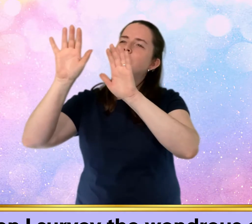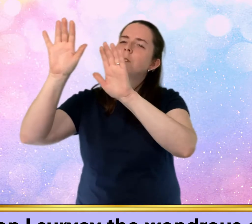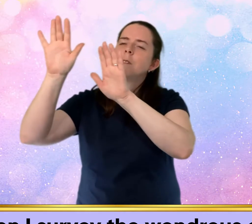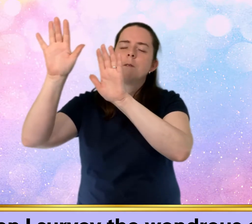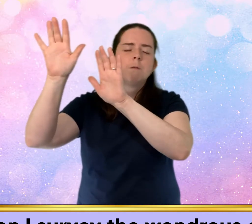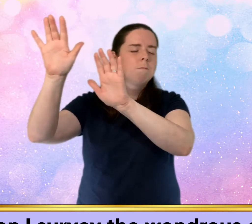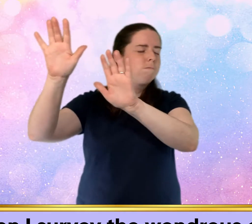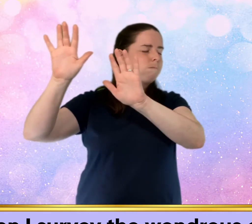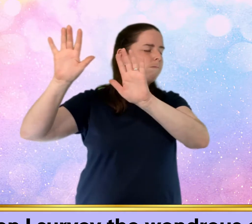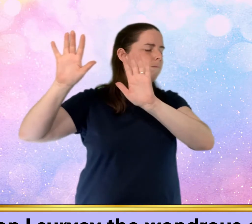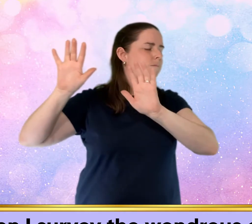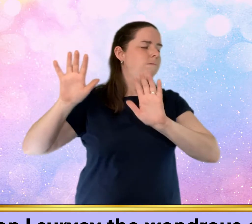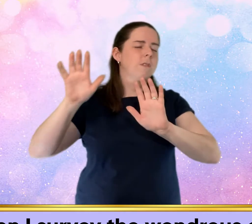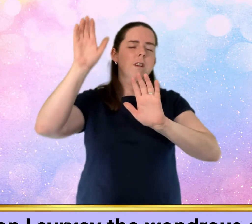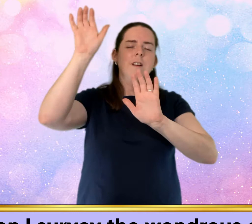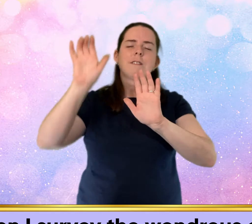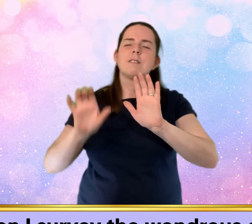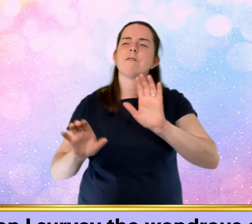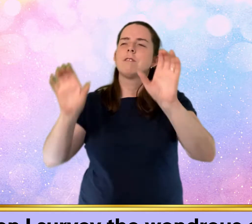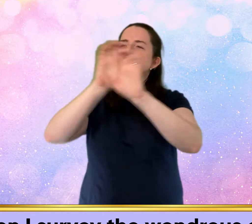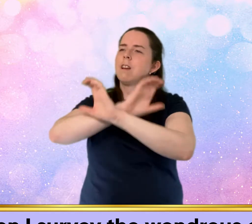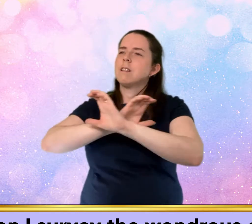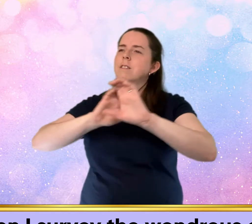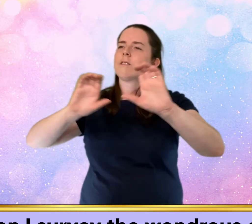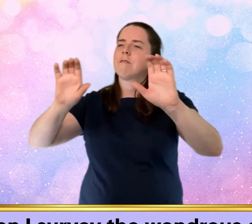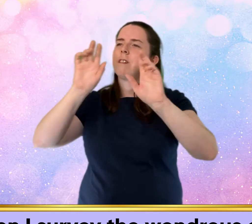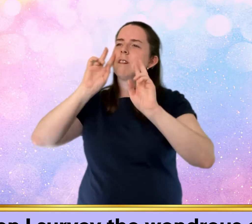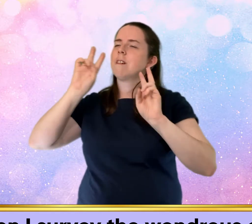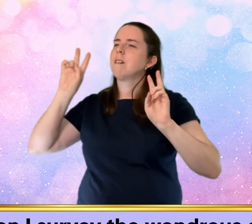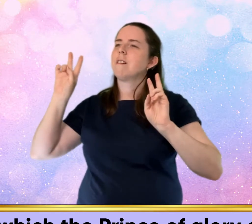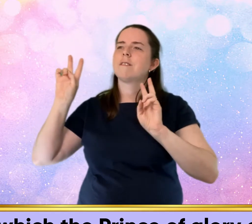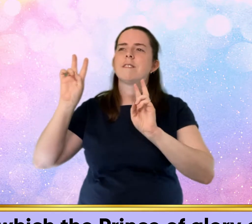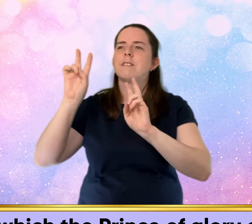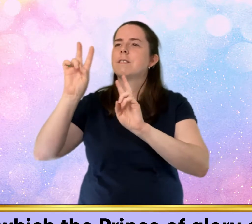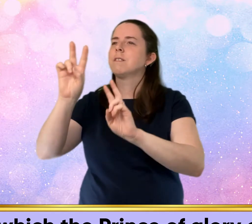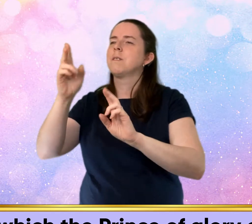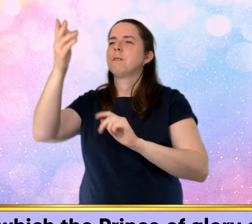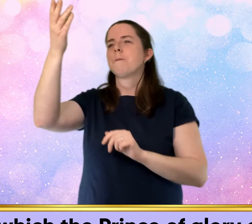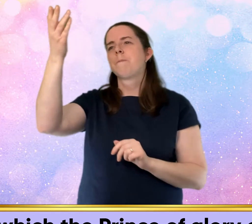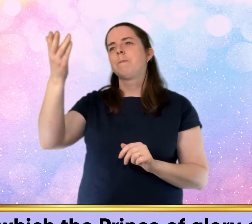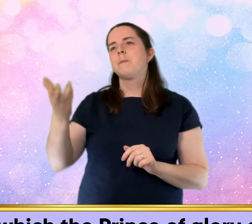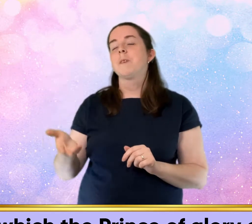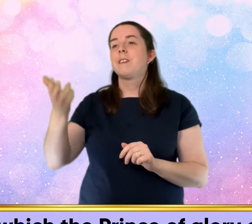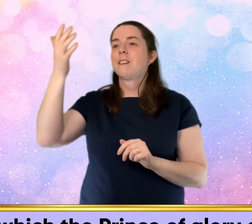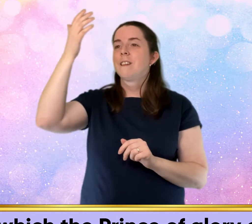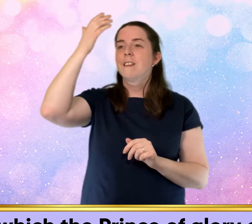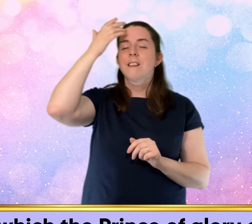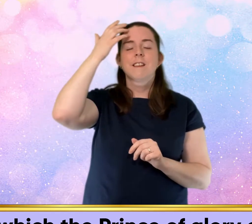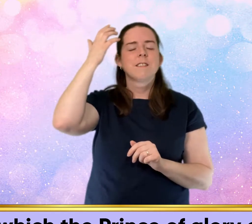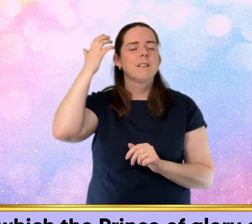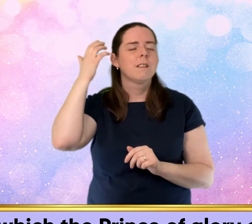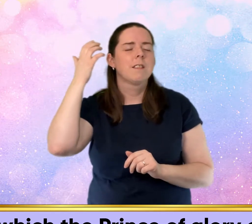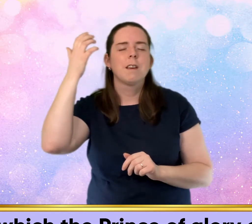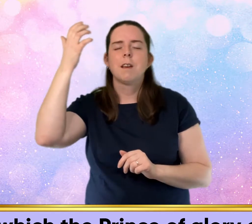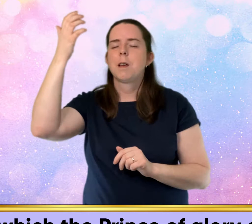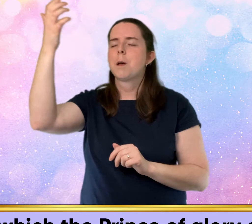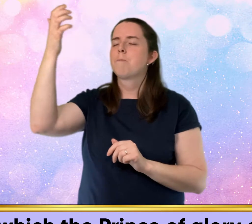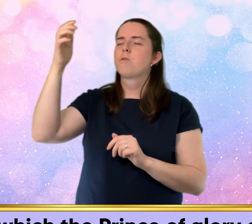wondrous cross On which the Prince